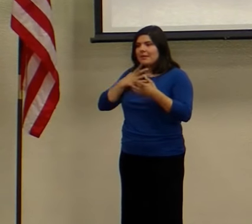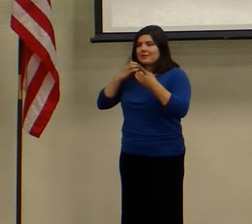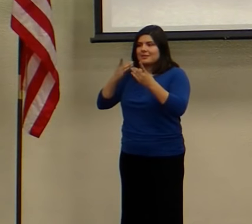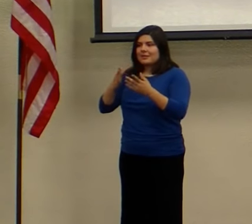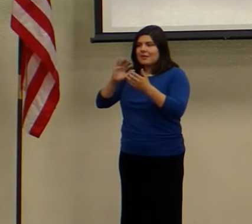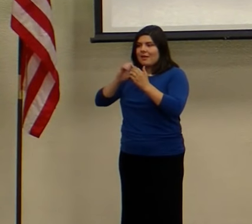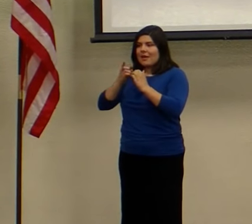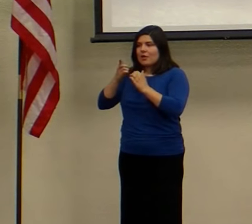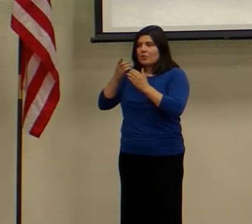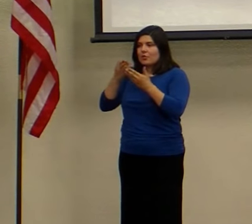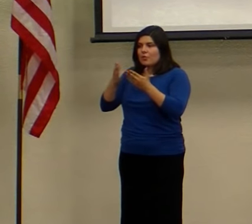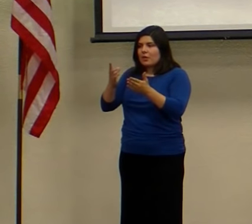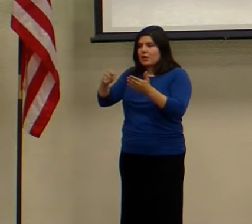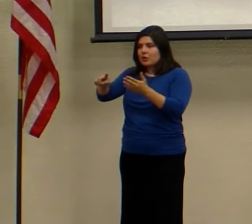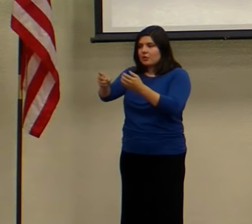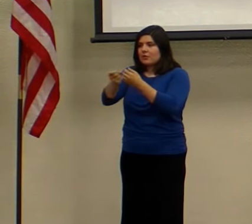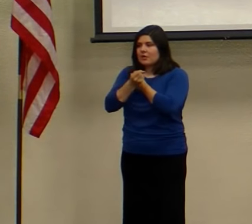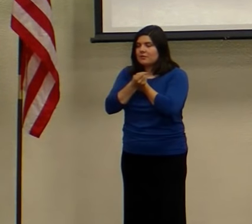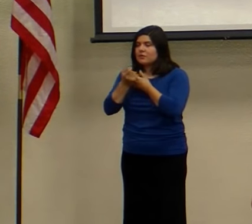So what's the point of all of this?